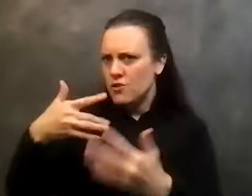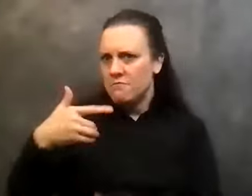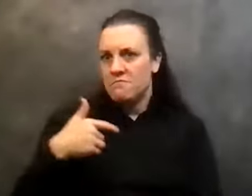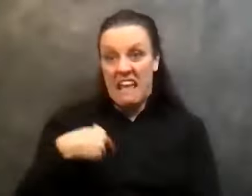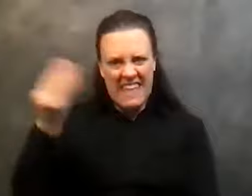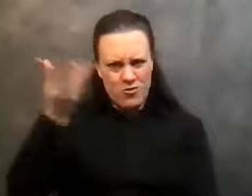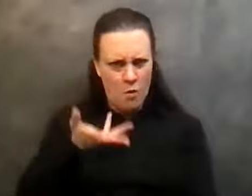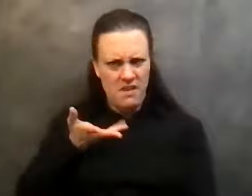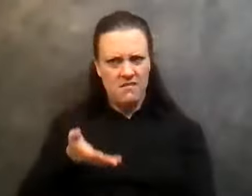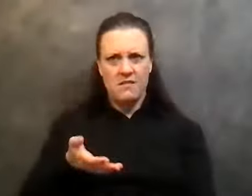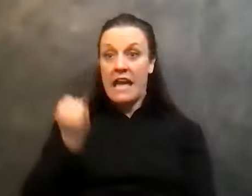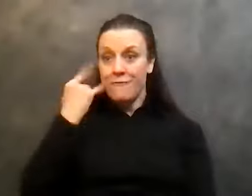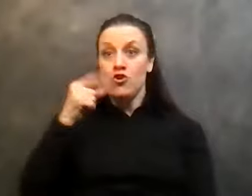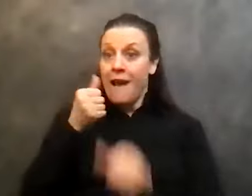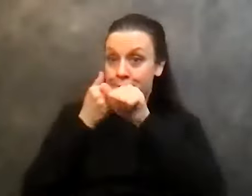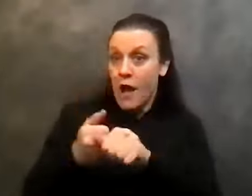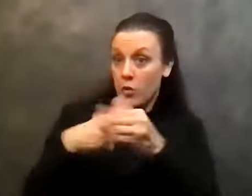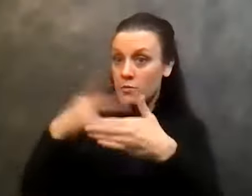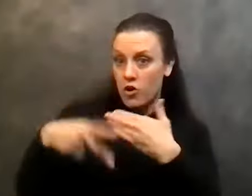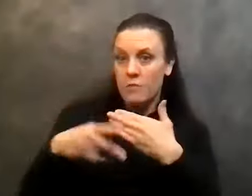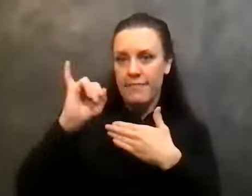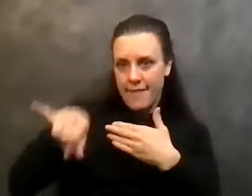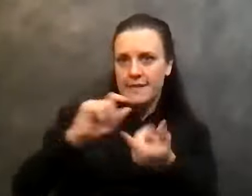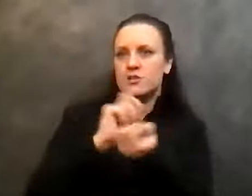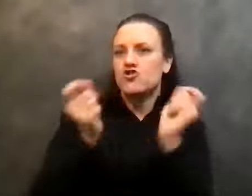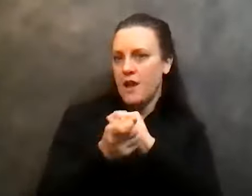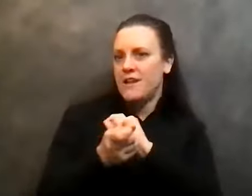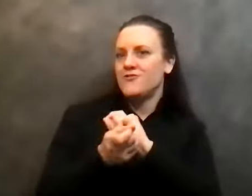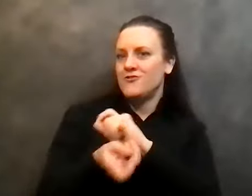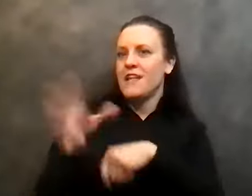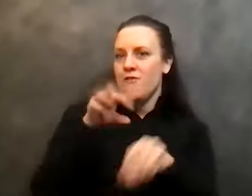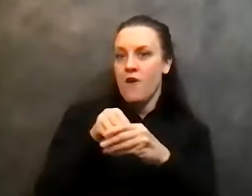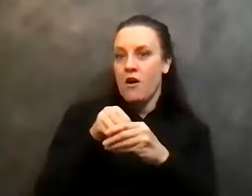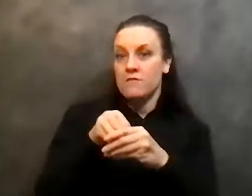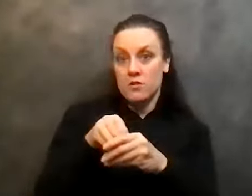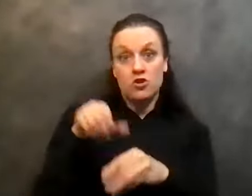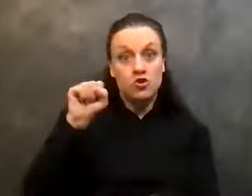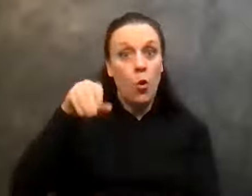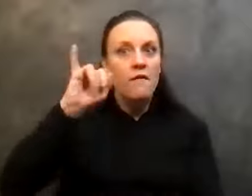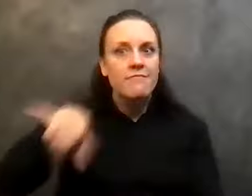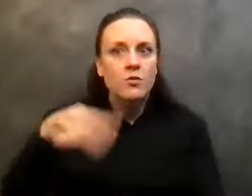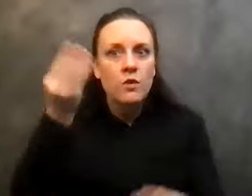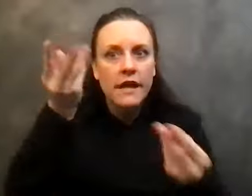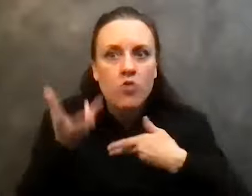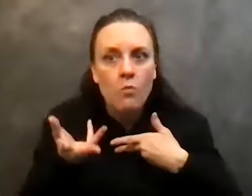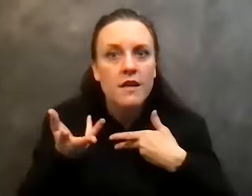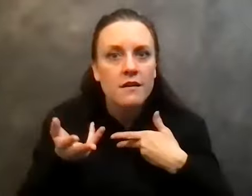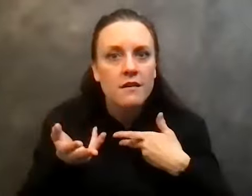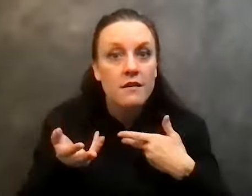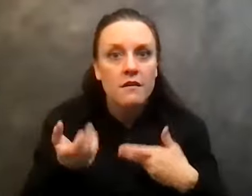doing the program, that's, that's the change agent right there. So, so that's the message I got, but you got to understand I'm going, I'm going to